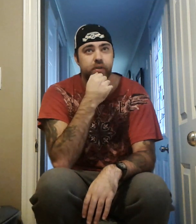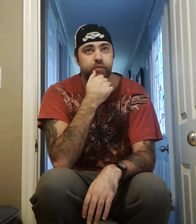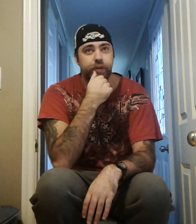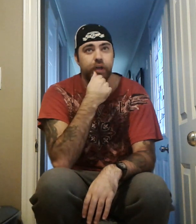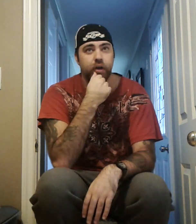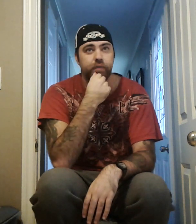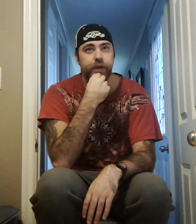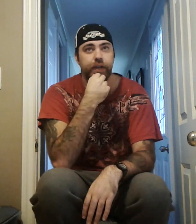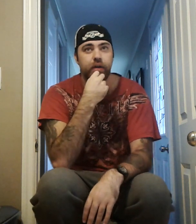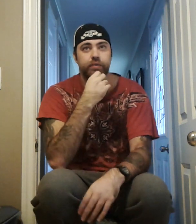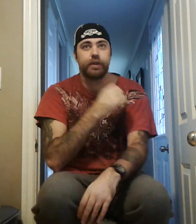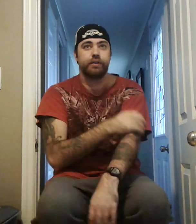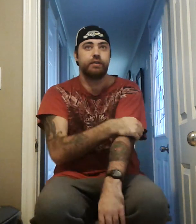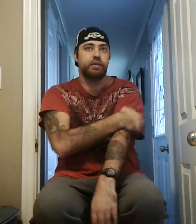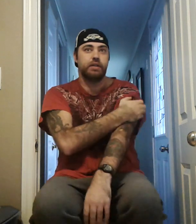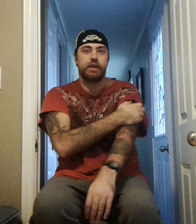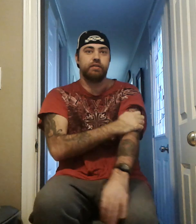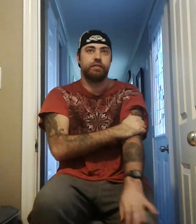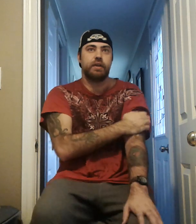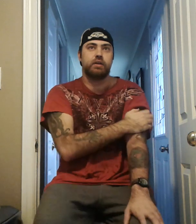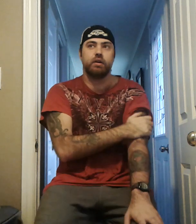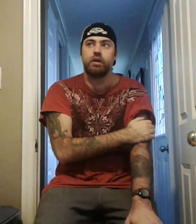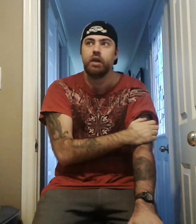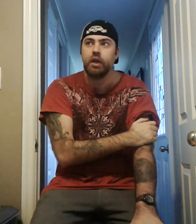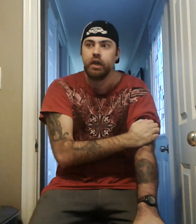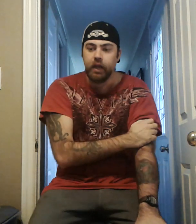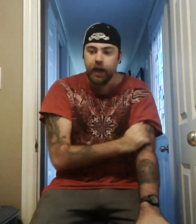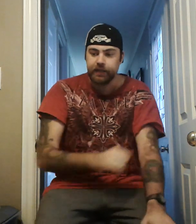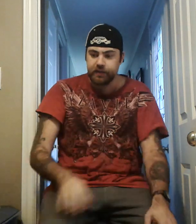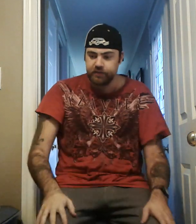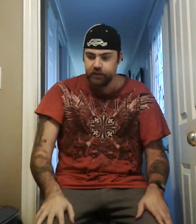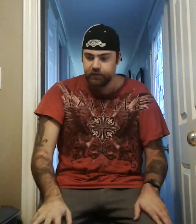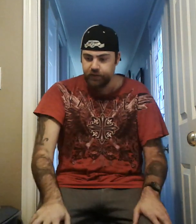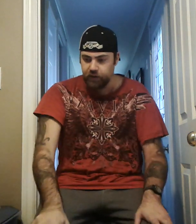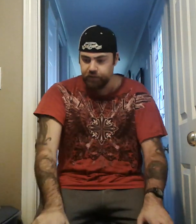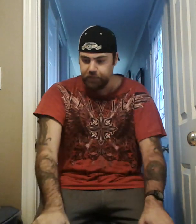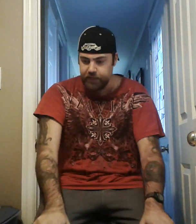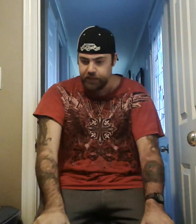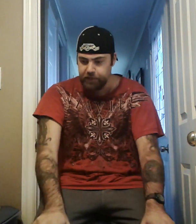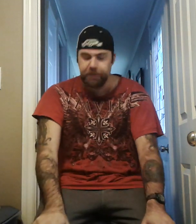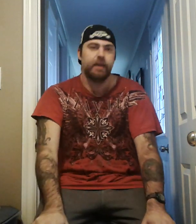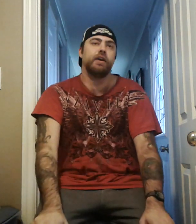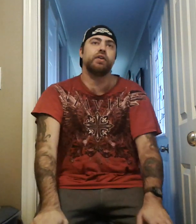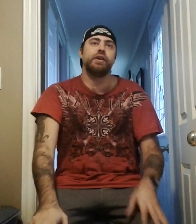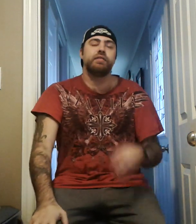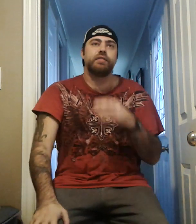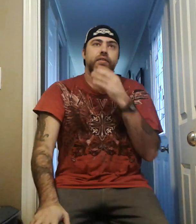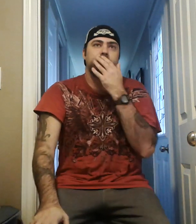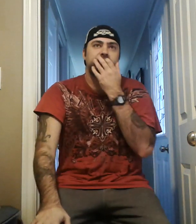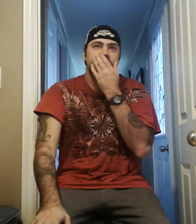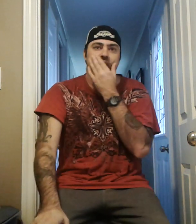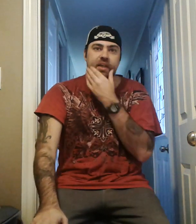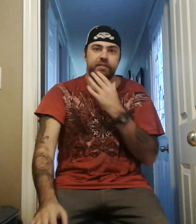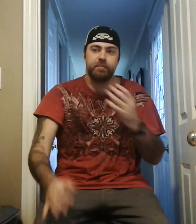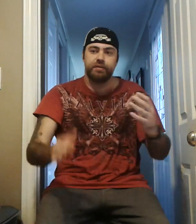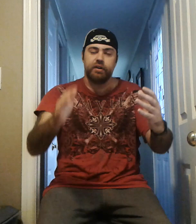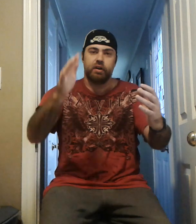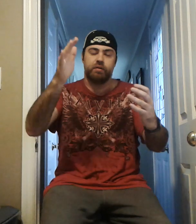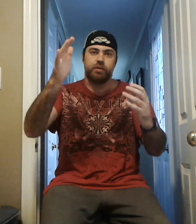very hard, but, yeah, like I said, in The Undertaker, I guess, there, made an appearance, and I guess it was in a, what